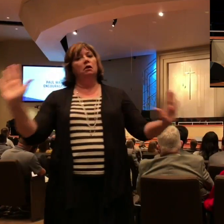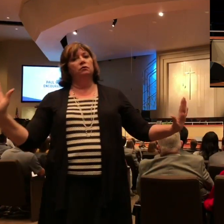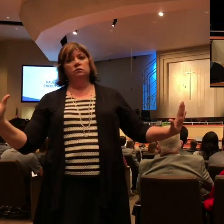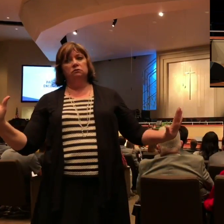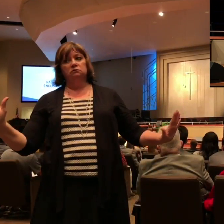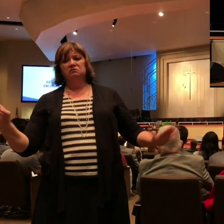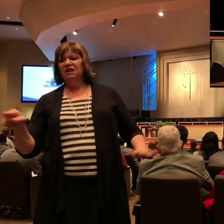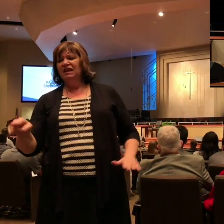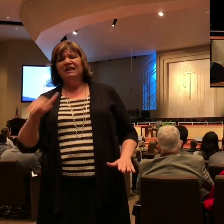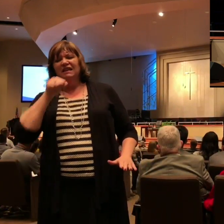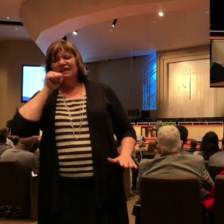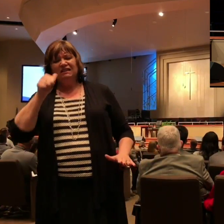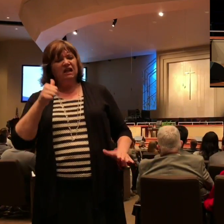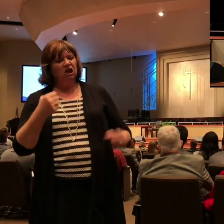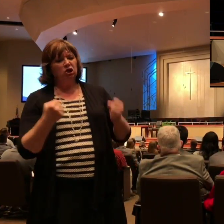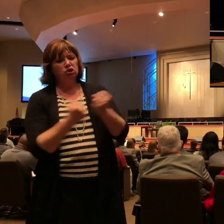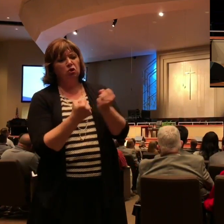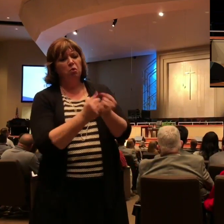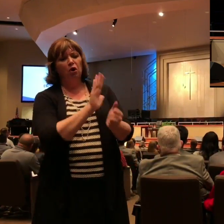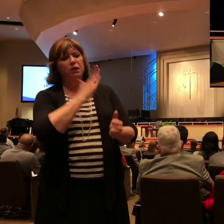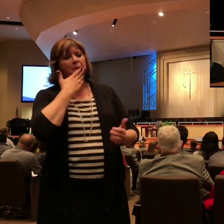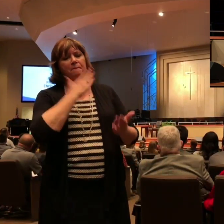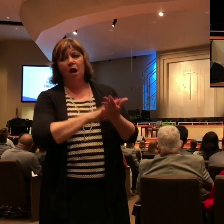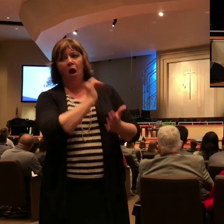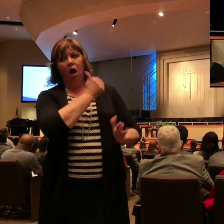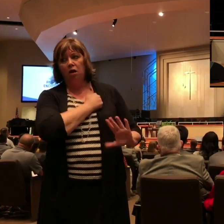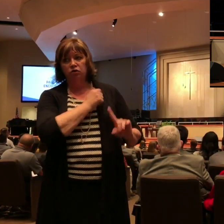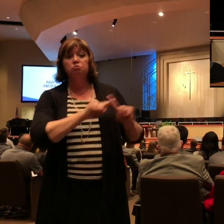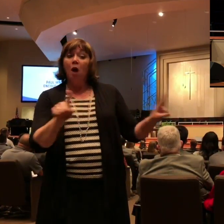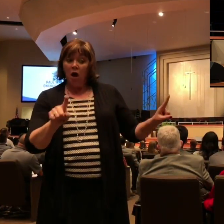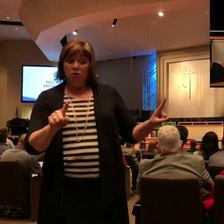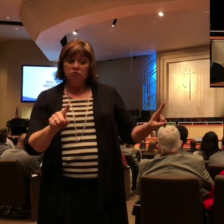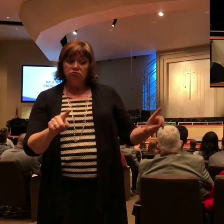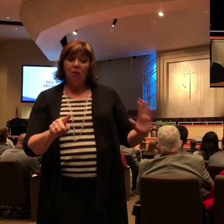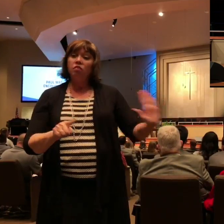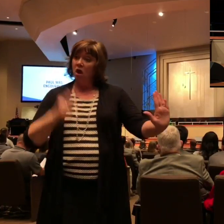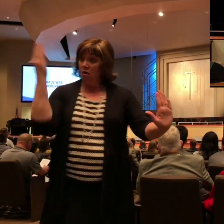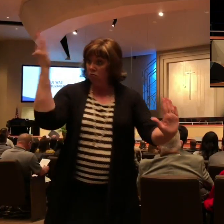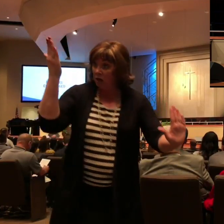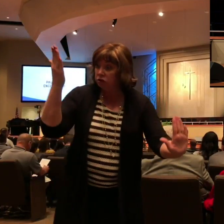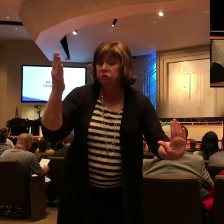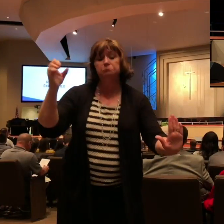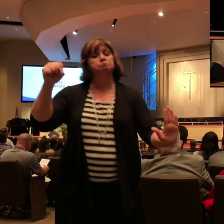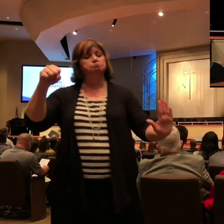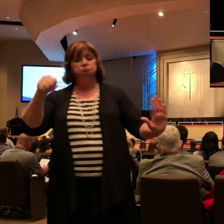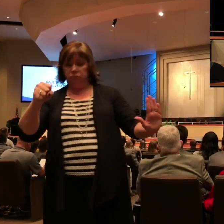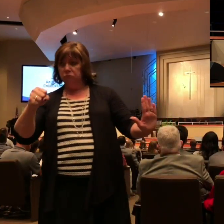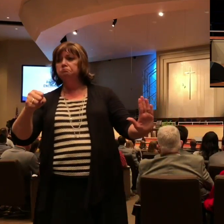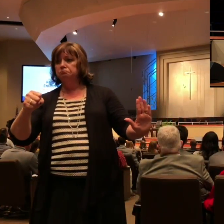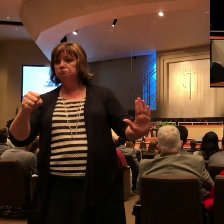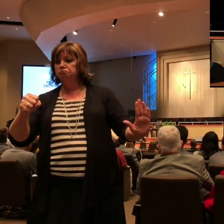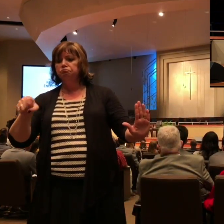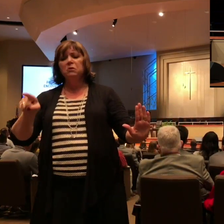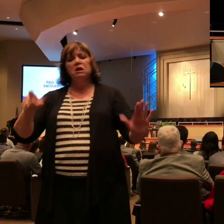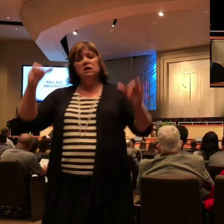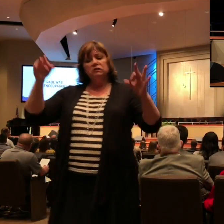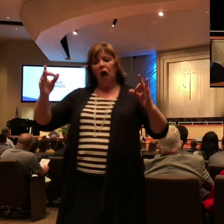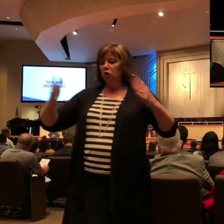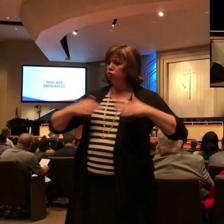motive of these that were against him, but he simply decided to rejoice wherever Jesus